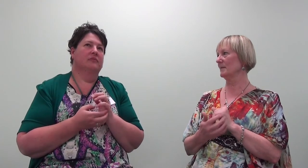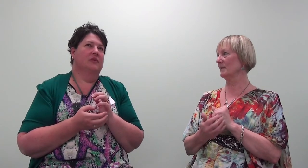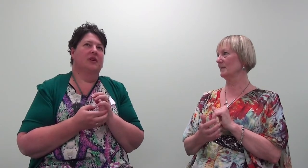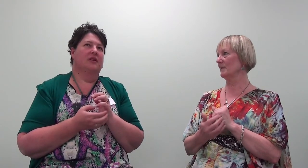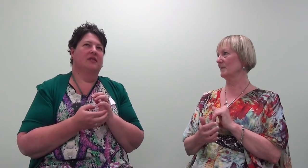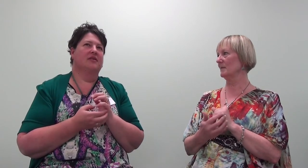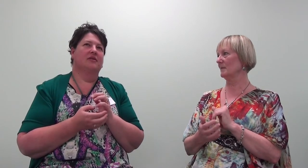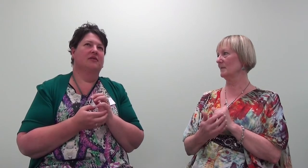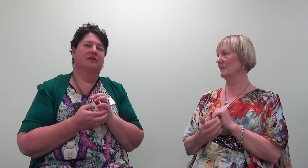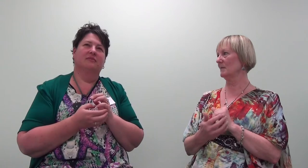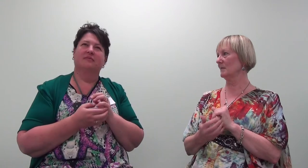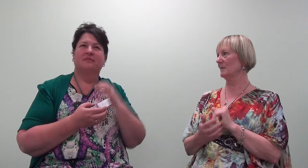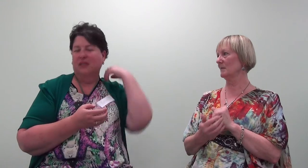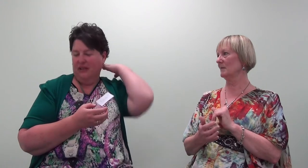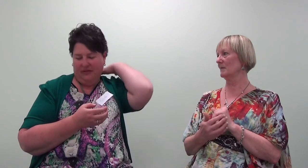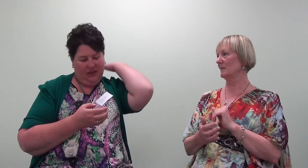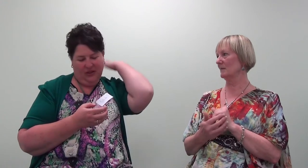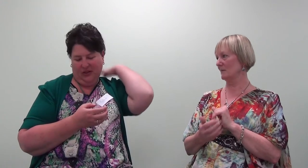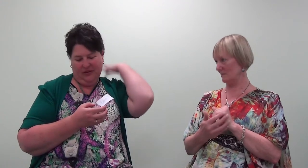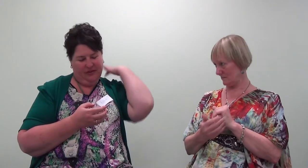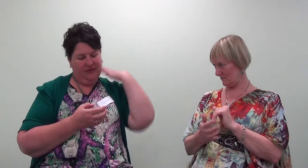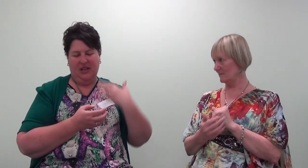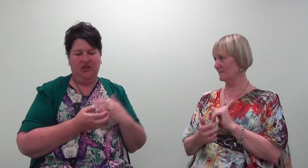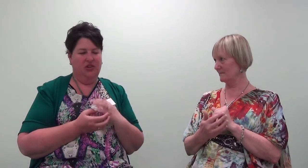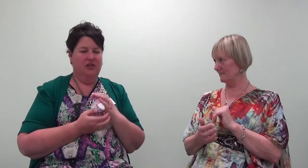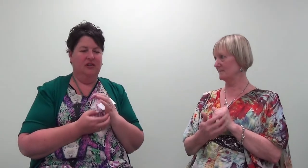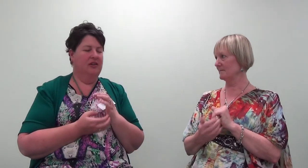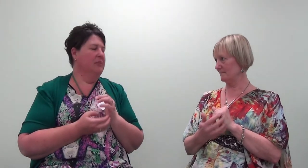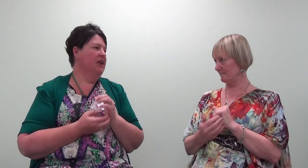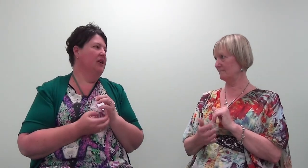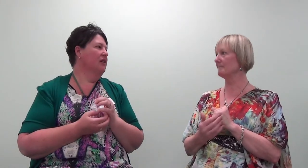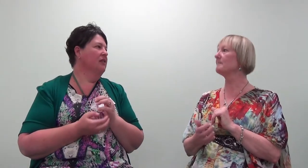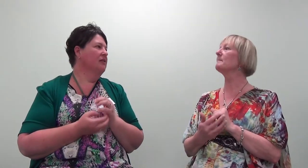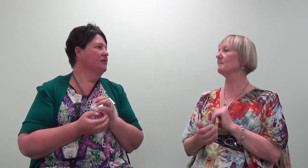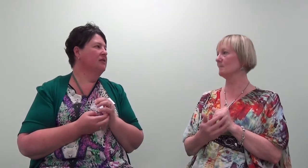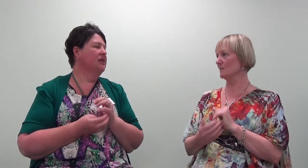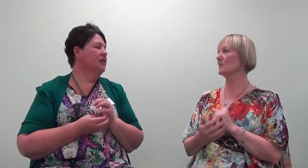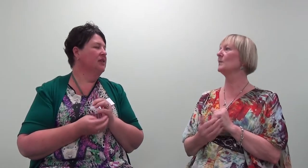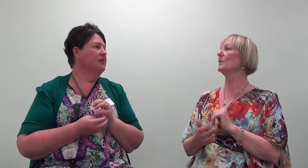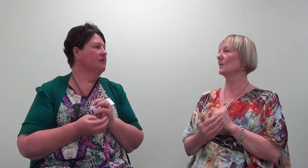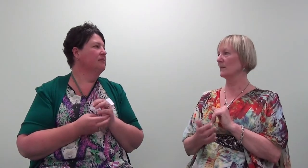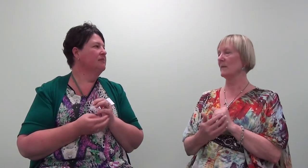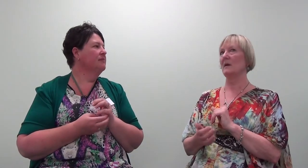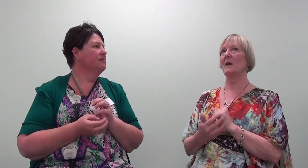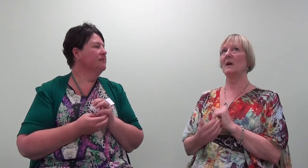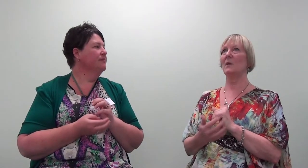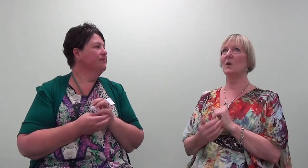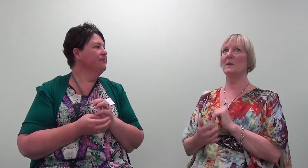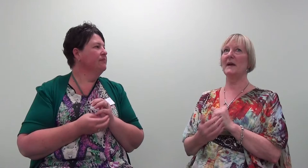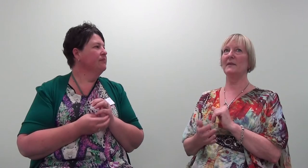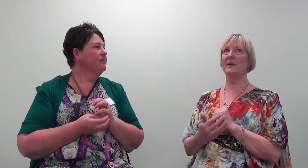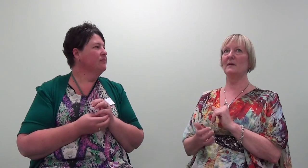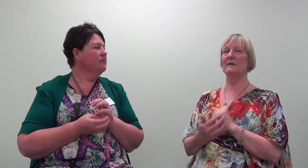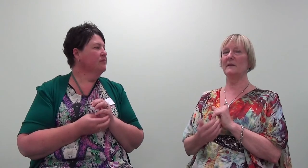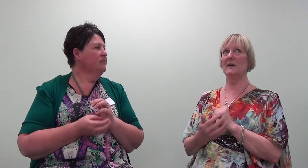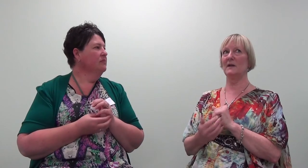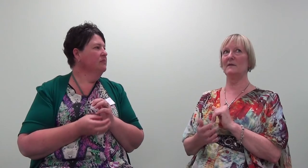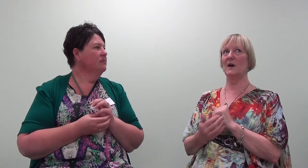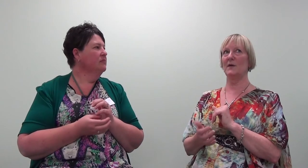Yeah. still have a lot of tension in my mind. Yeah. And what about the feeling of I